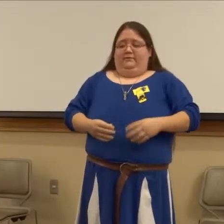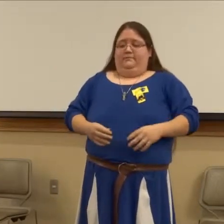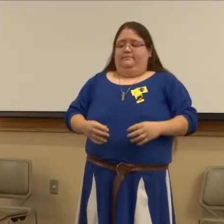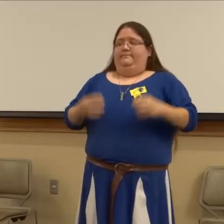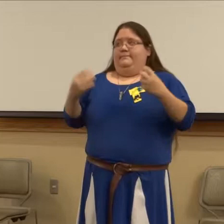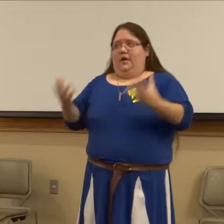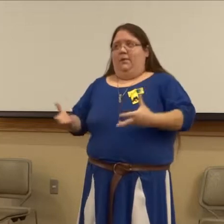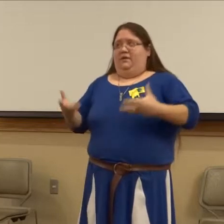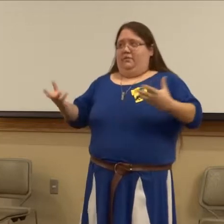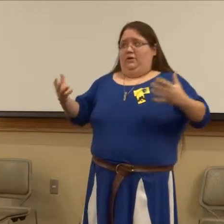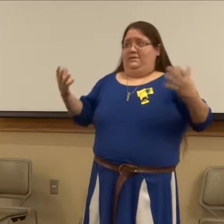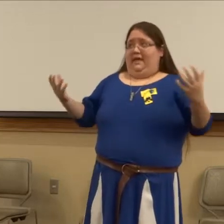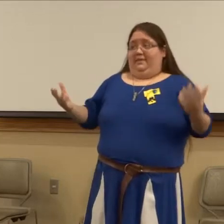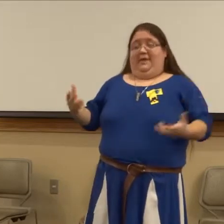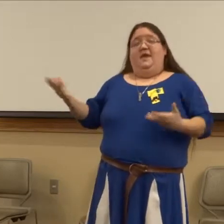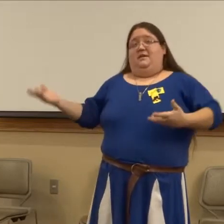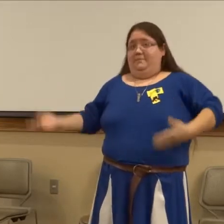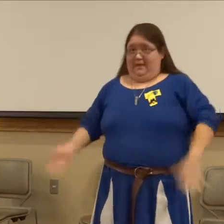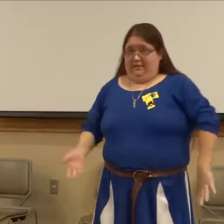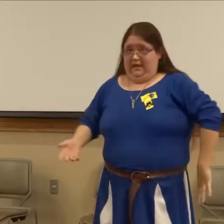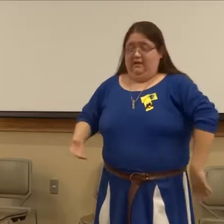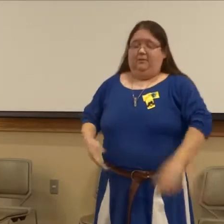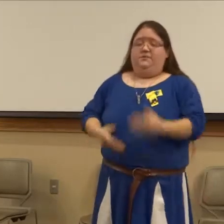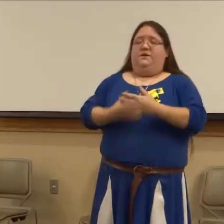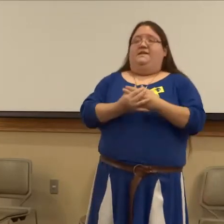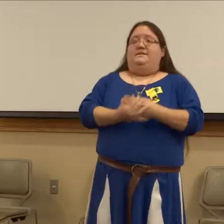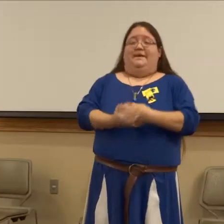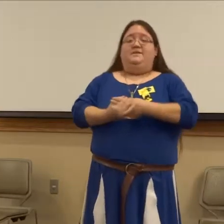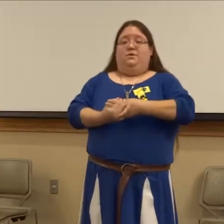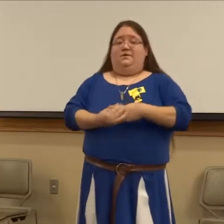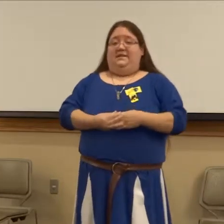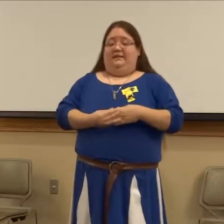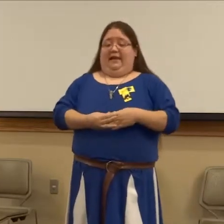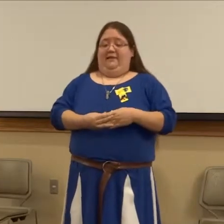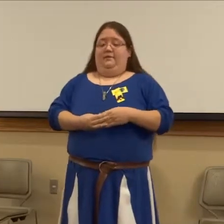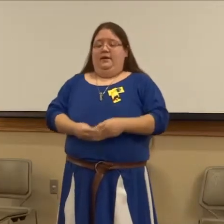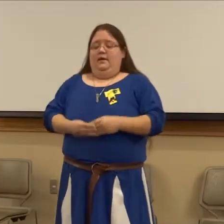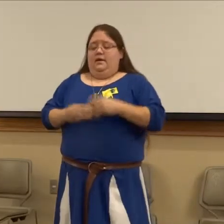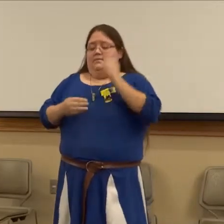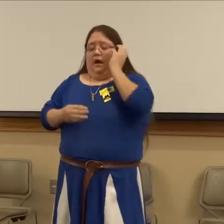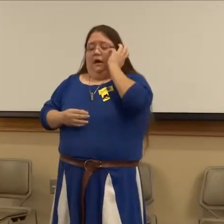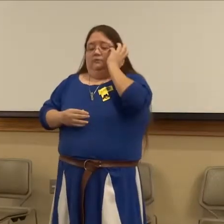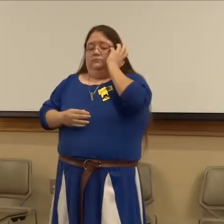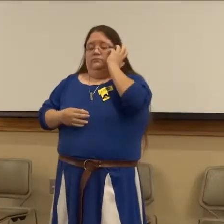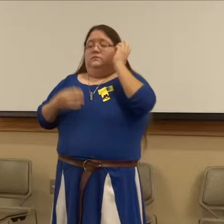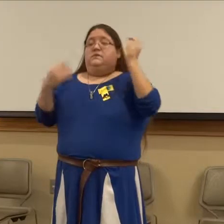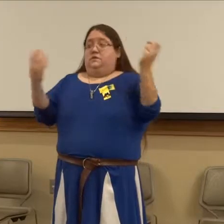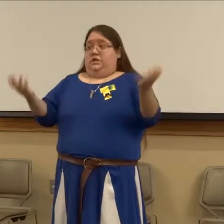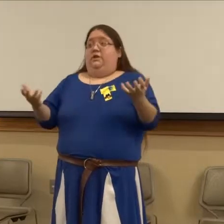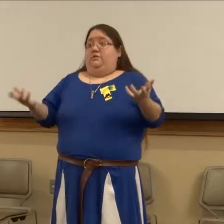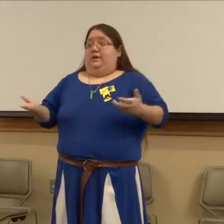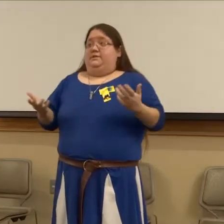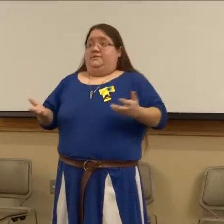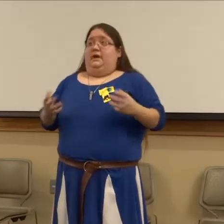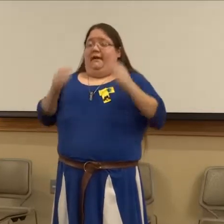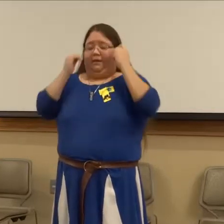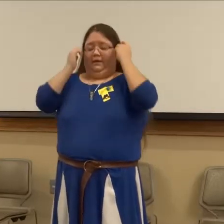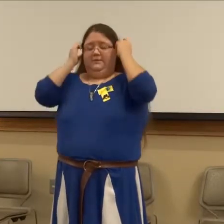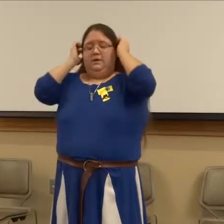Well, knowing, of course, that the king, being the king of Ulster, has the best horses in the land, the chariot races are happening. So,